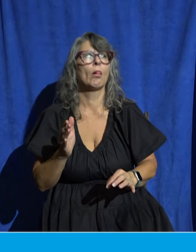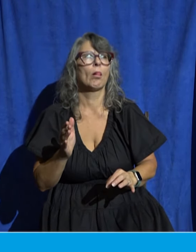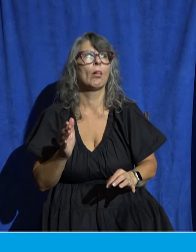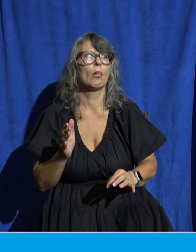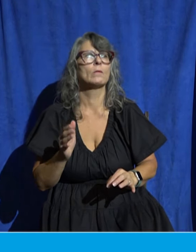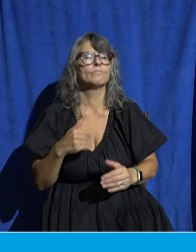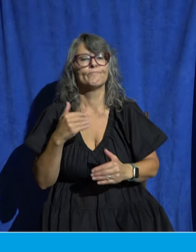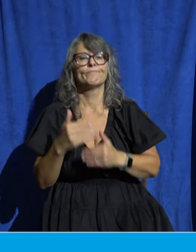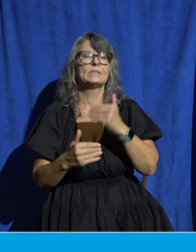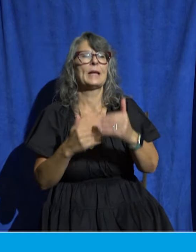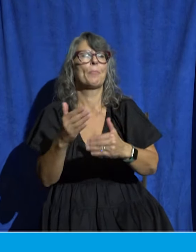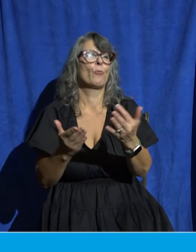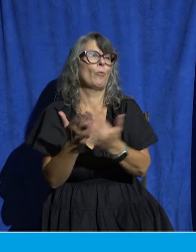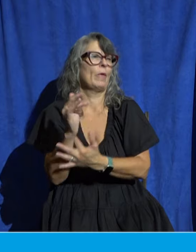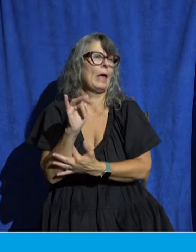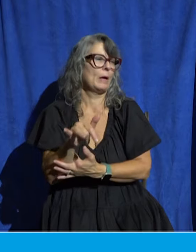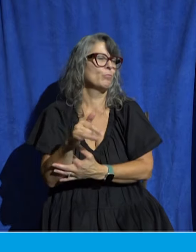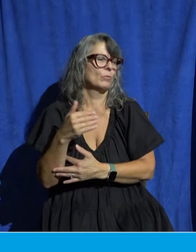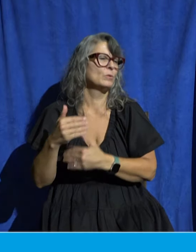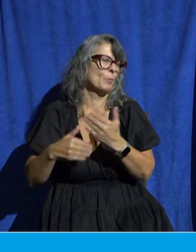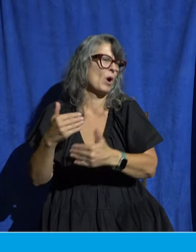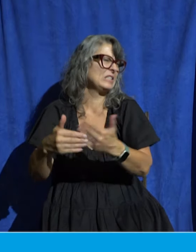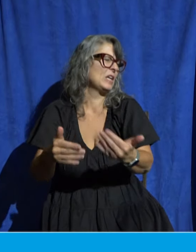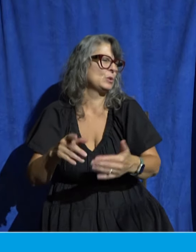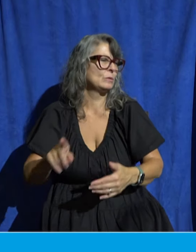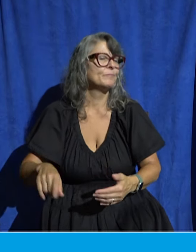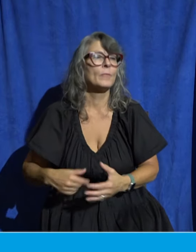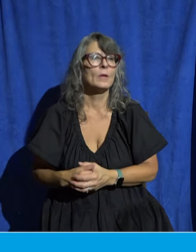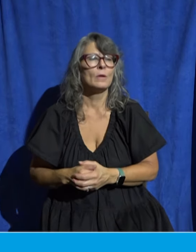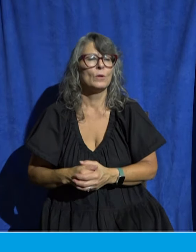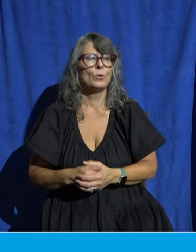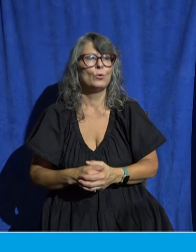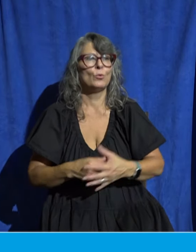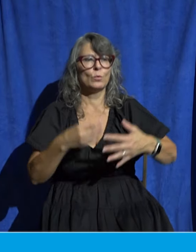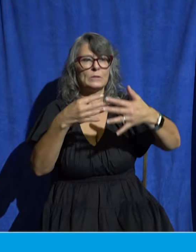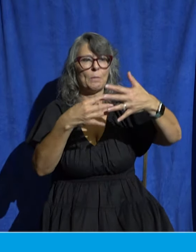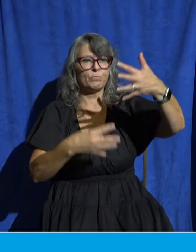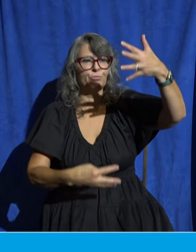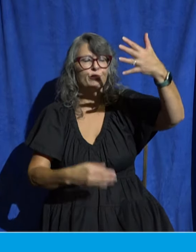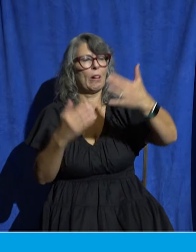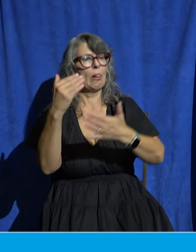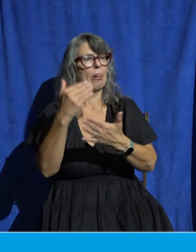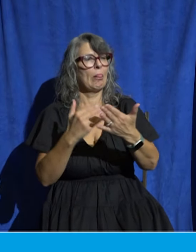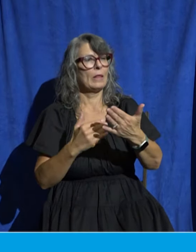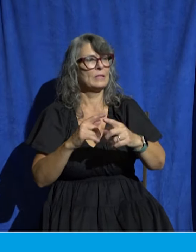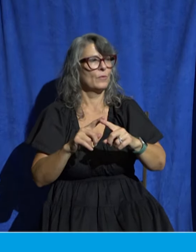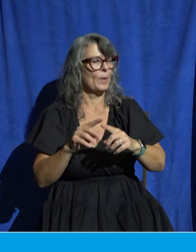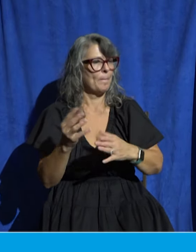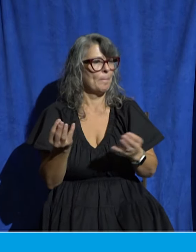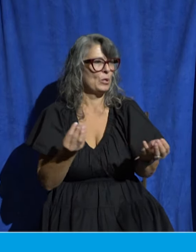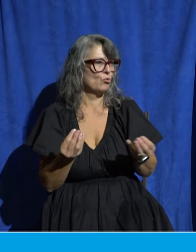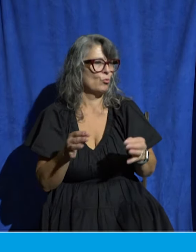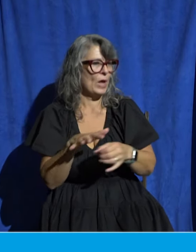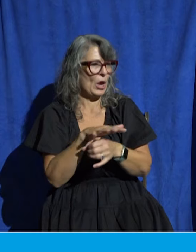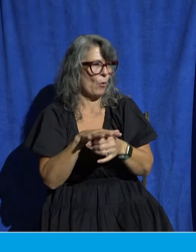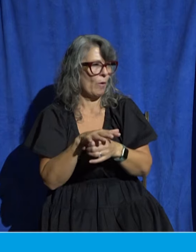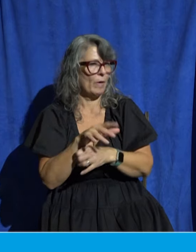and then you'll see a list of all of our different ministry areas here at Tyson's and I want to invite you that if